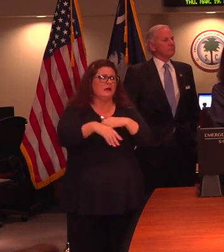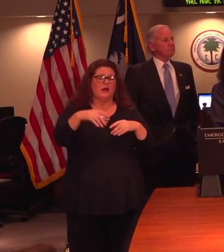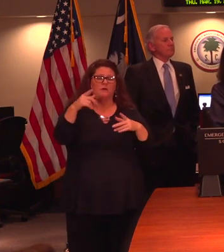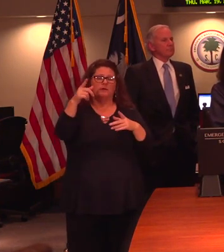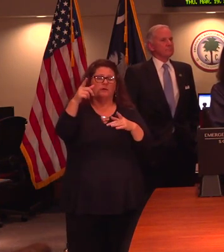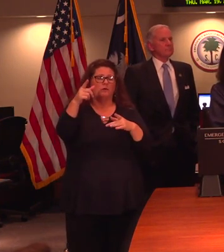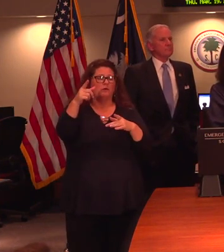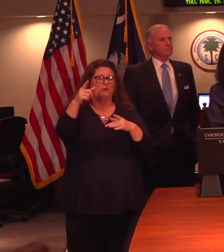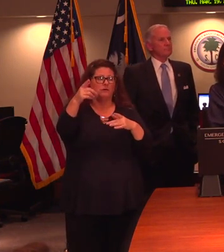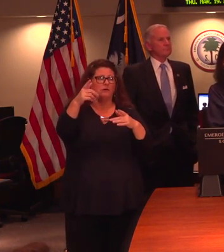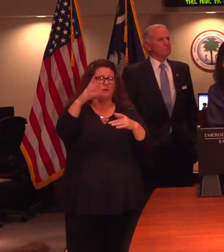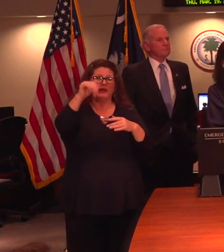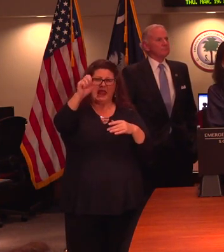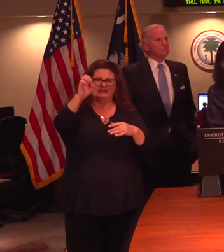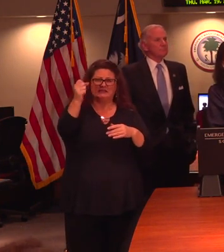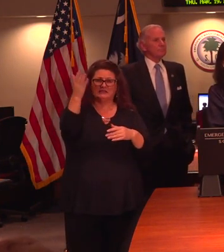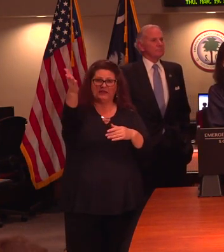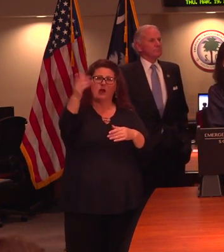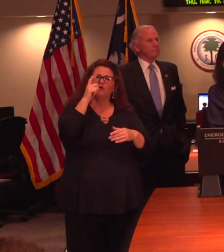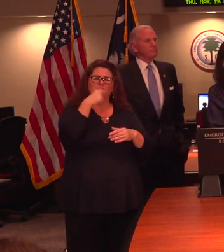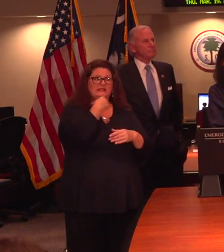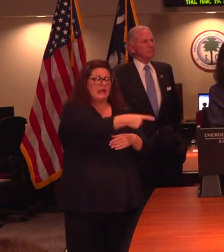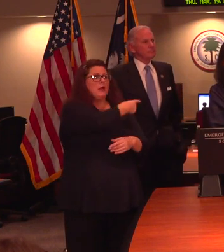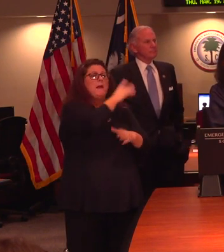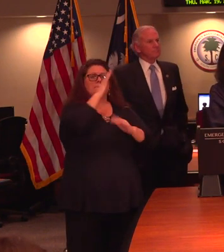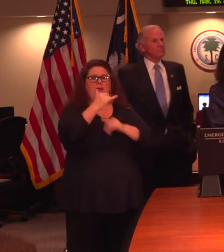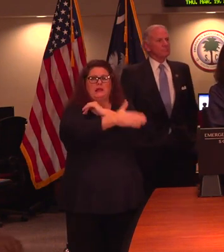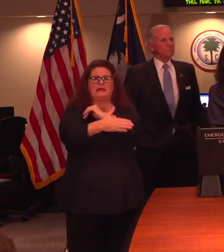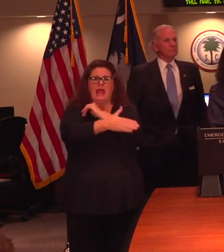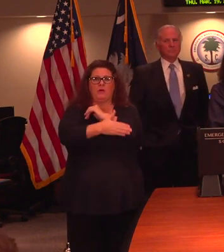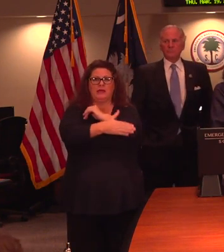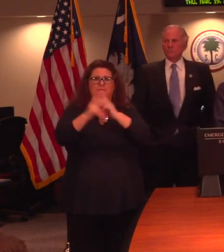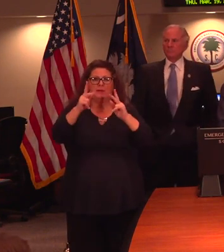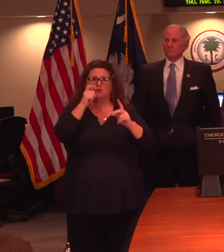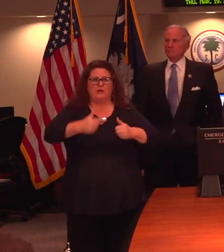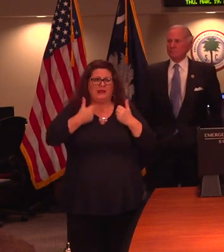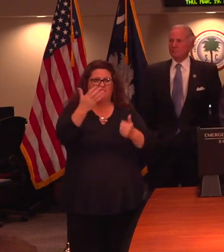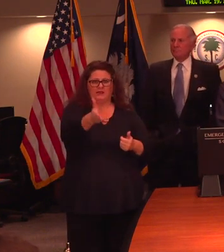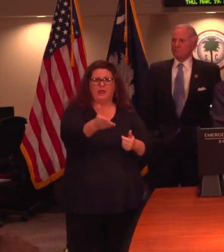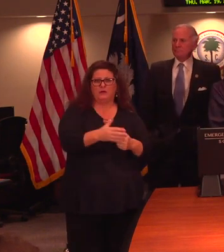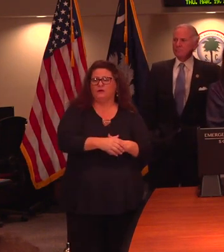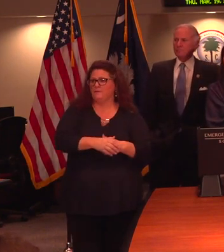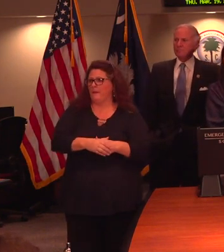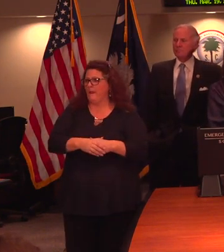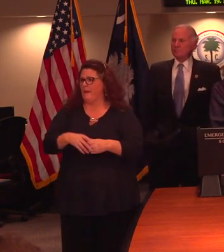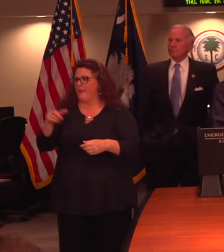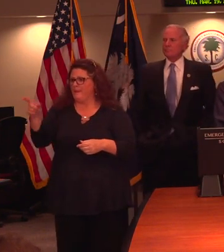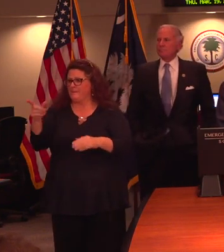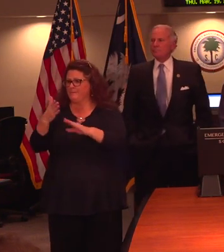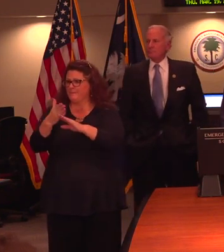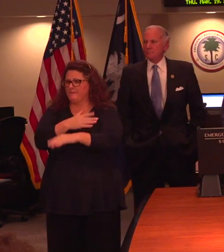at? How does that work? Cases are reported by their county of residence. Dr. Bell, you said, previously you've said you don't,